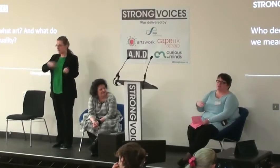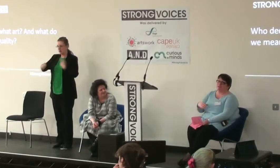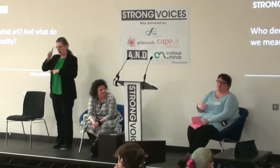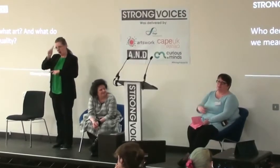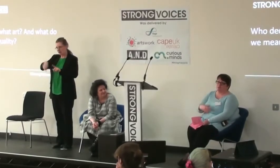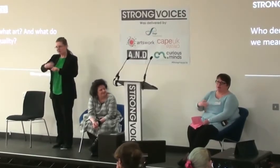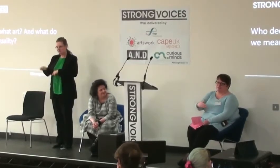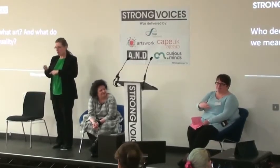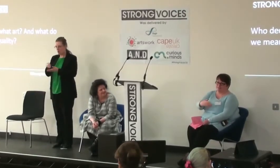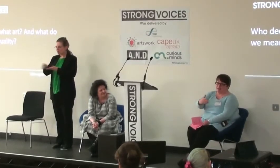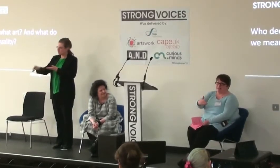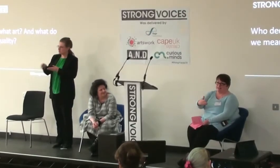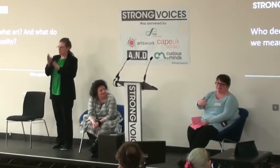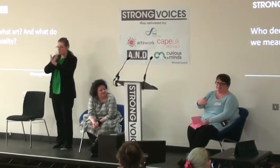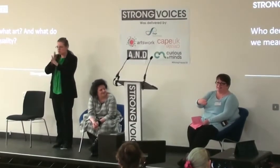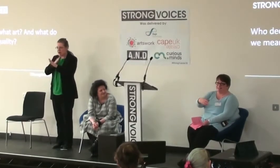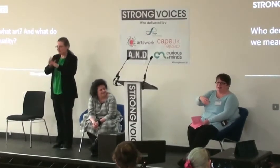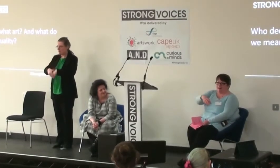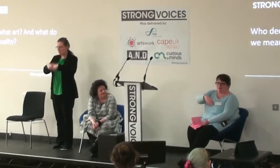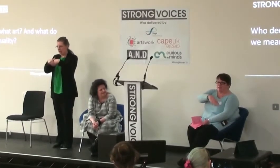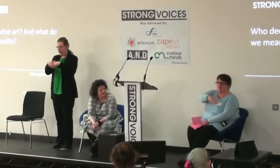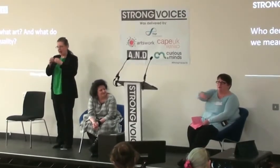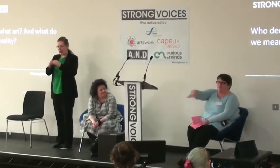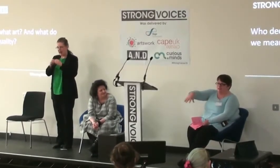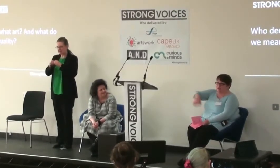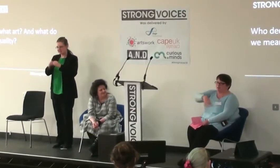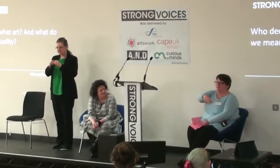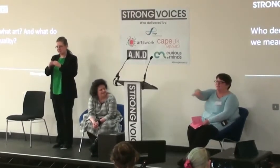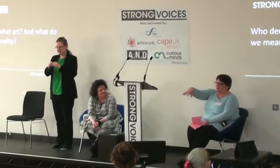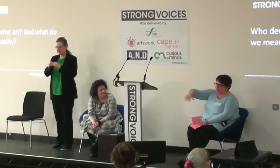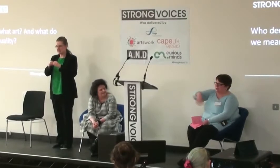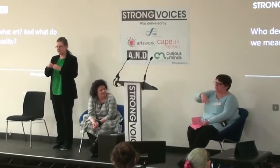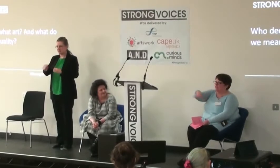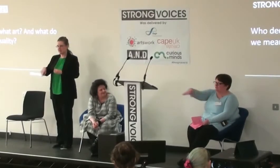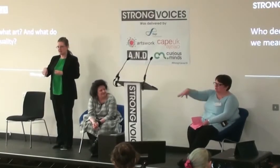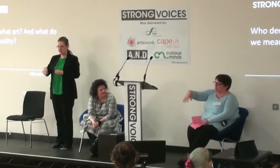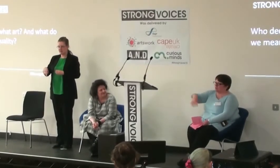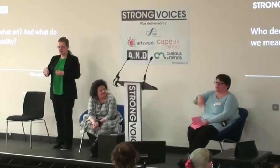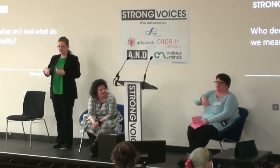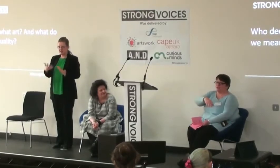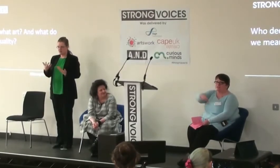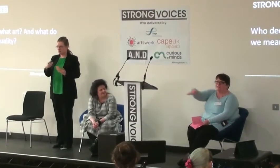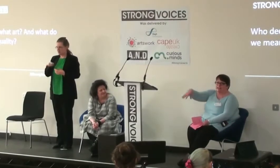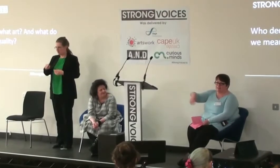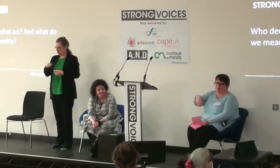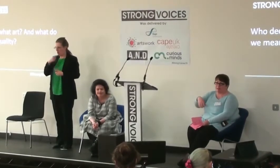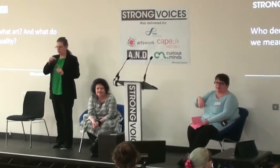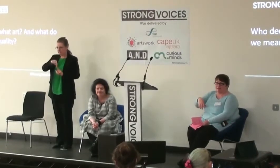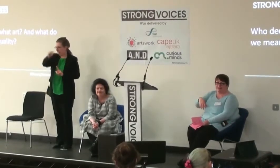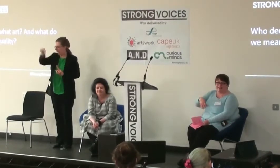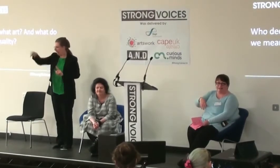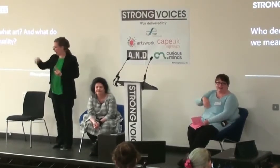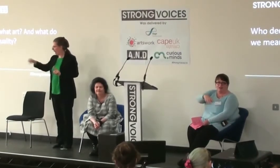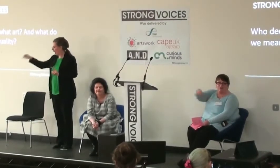can't afford to send them to the private ballet lessons often swirling round this vortex of provision that doesn't take them